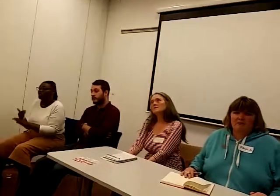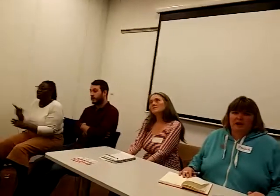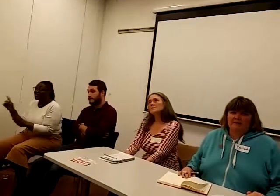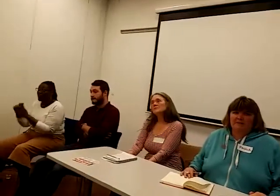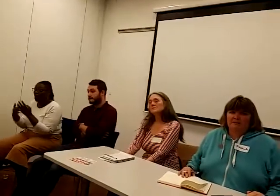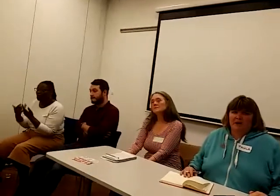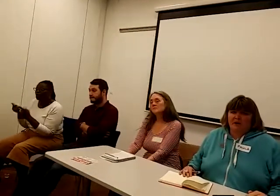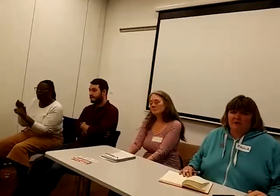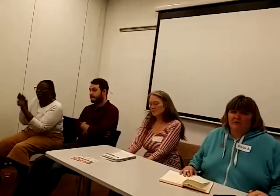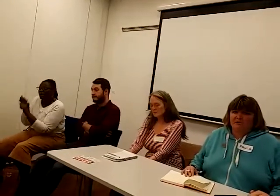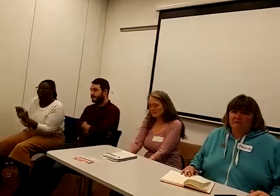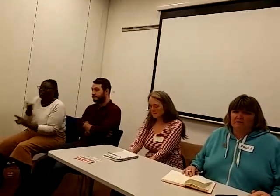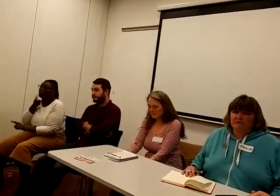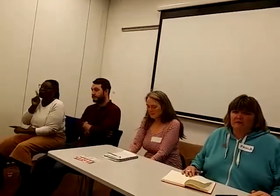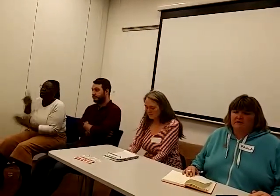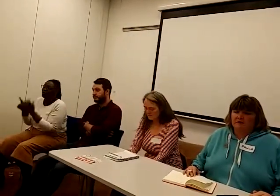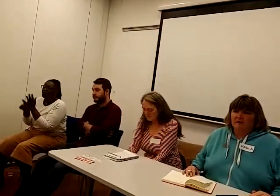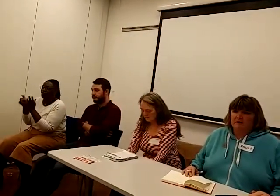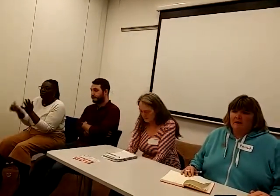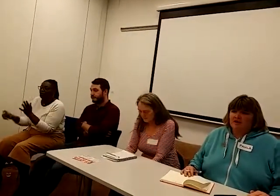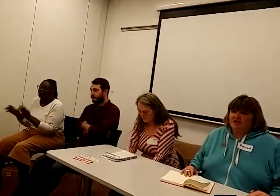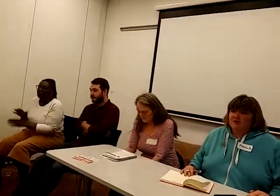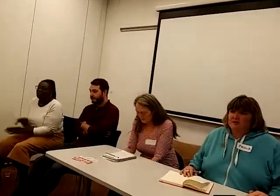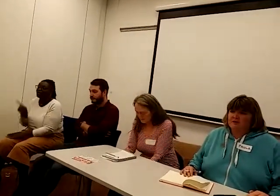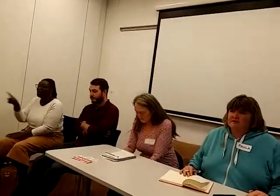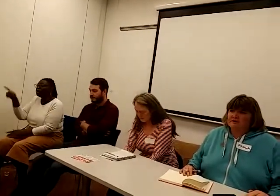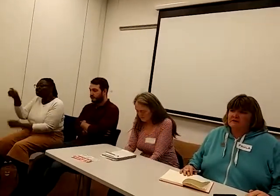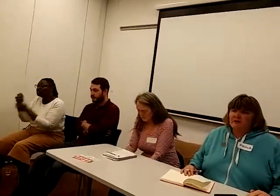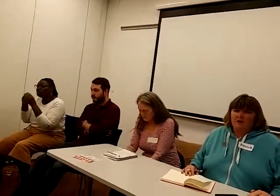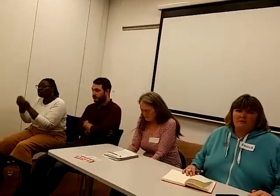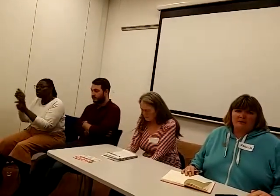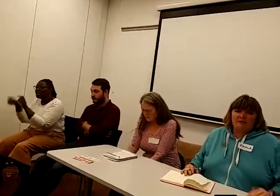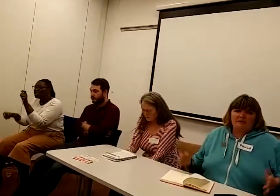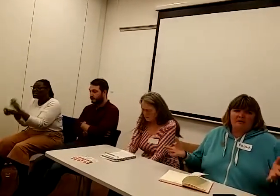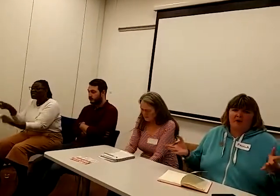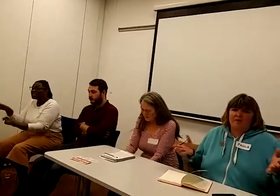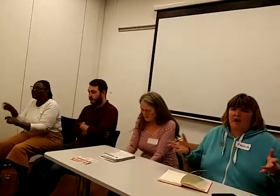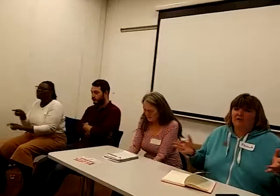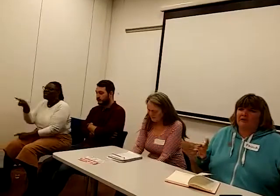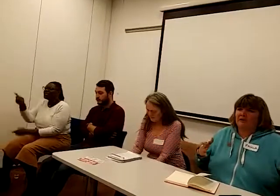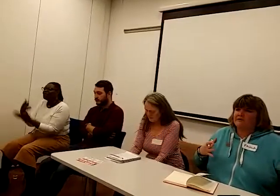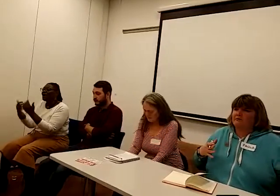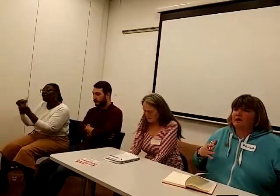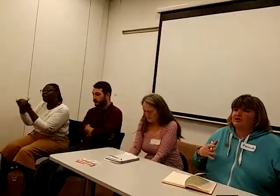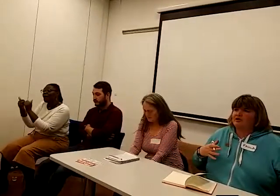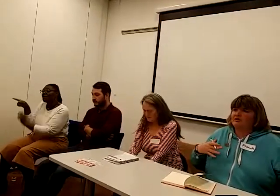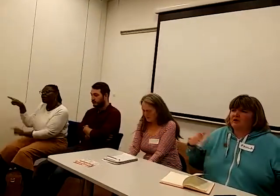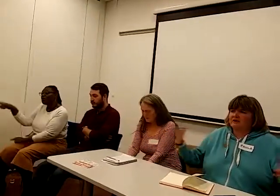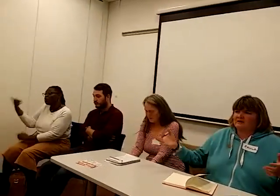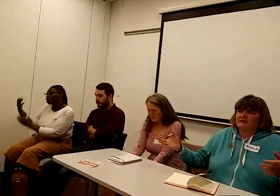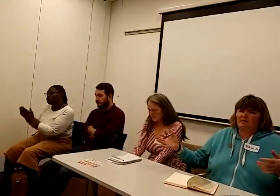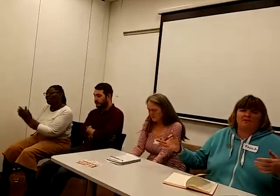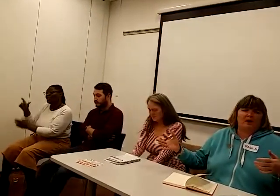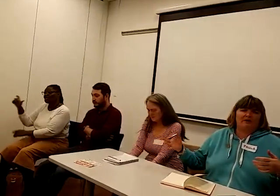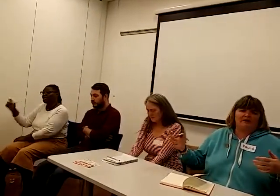impacted by universal credit. Students, if you've got a partner who's on pension credit, you're